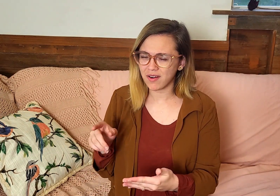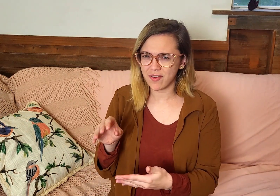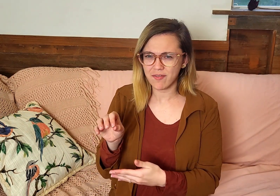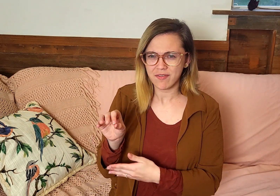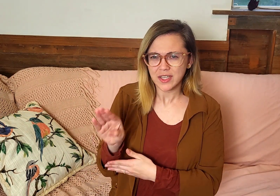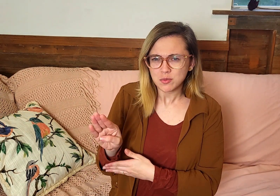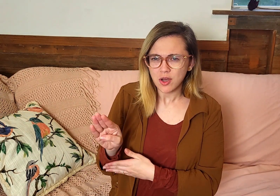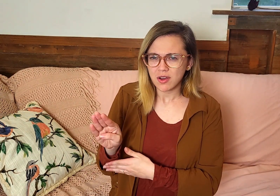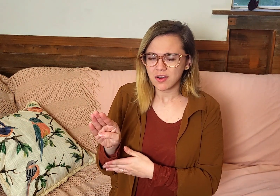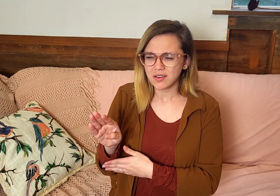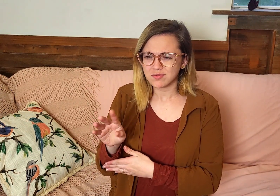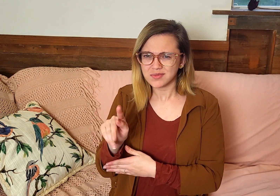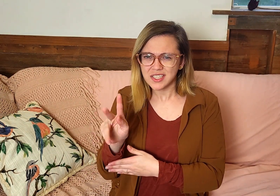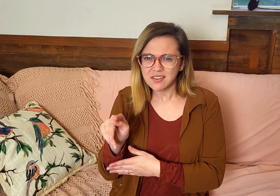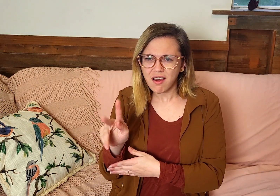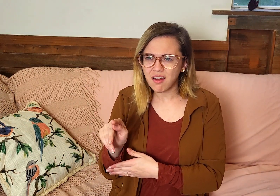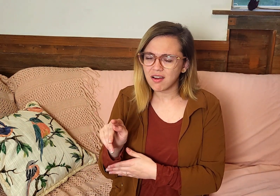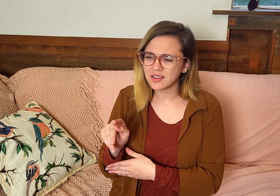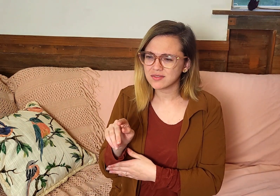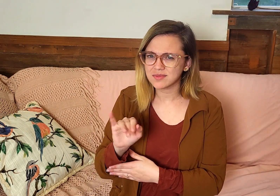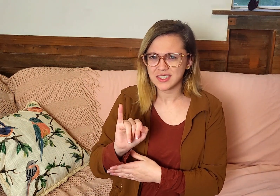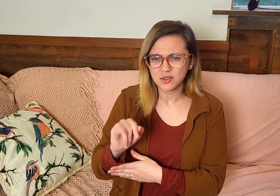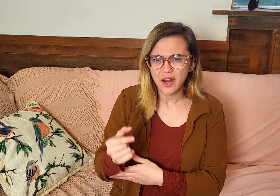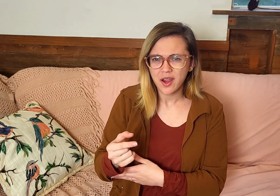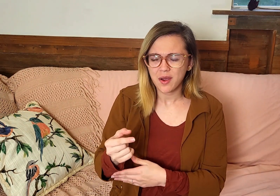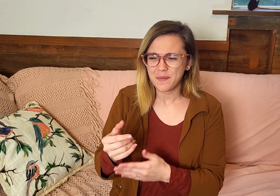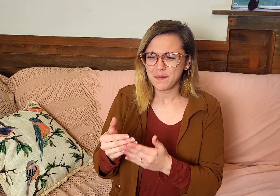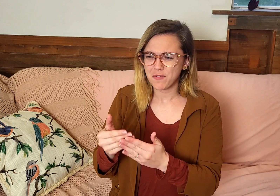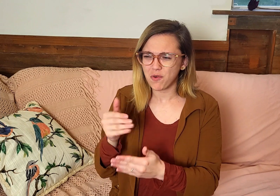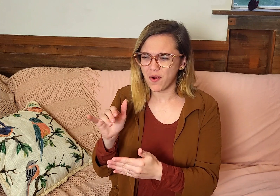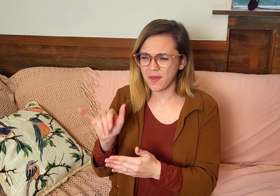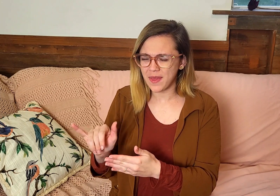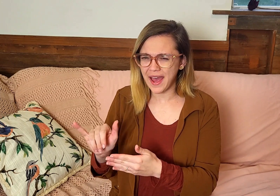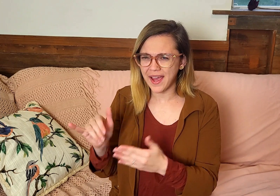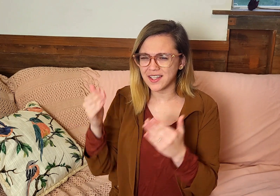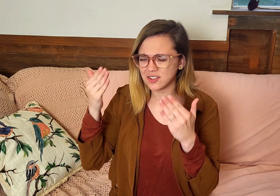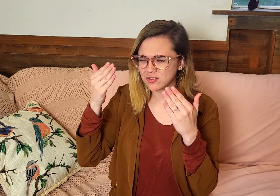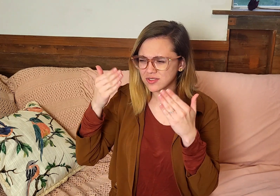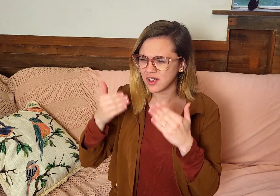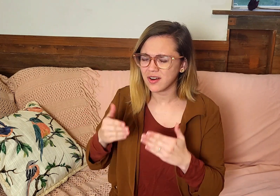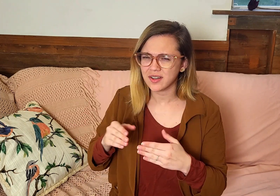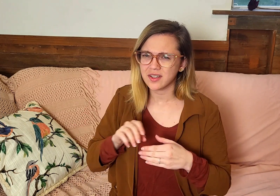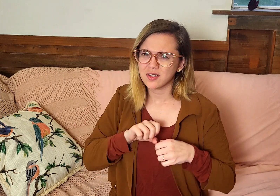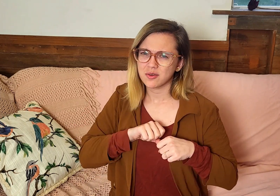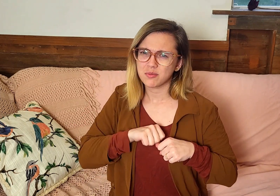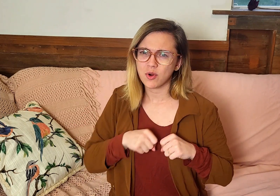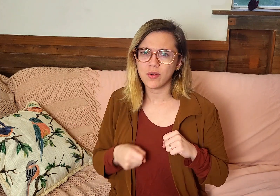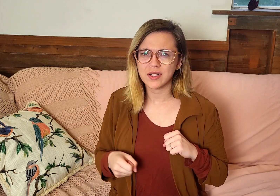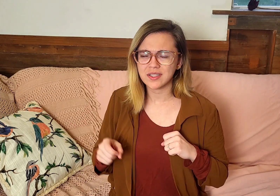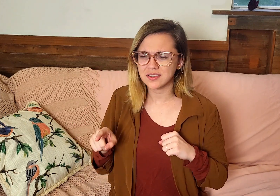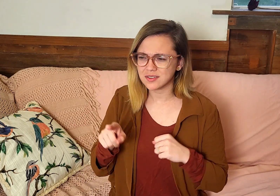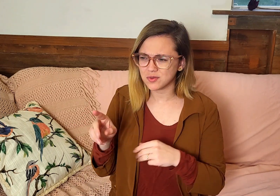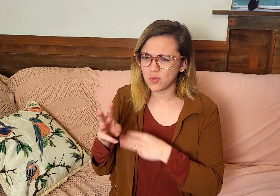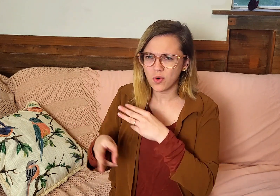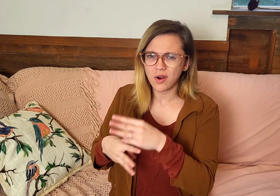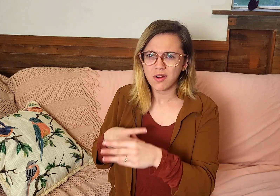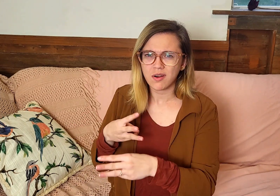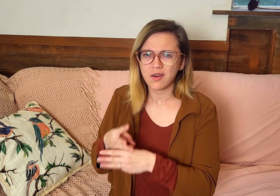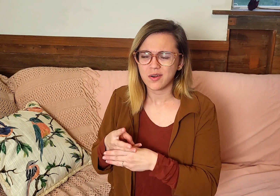Before we go on Facebook or TikTok or Instagram, before we experience the darkness and the